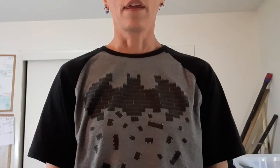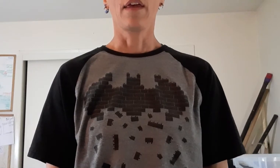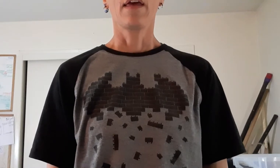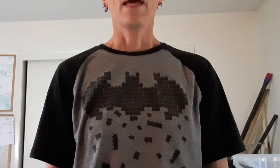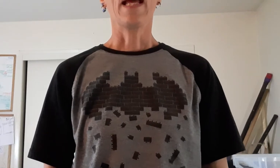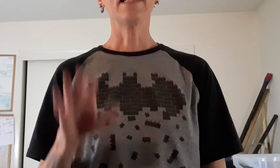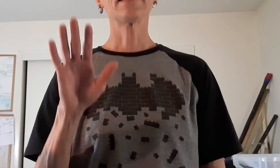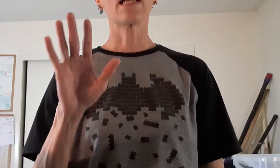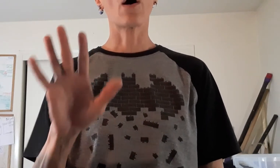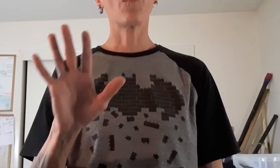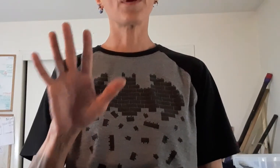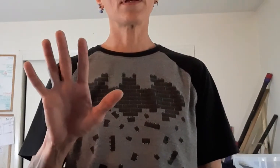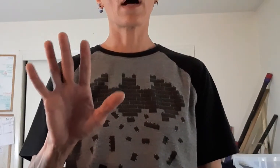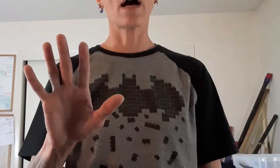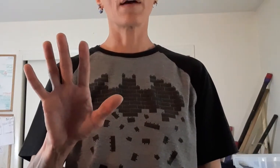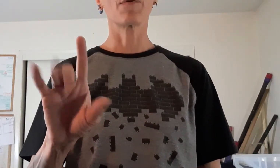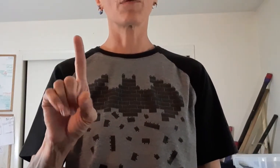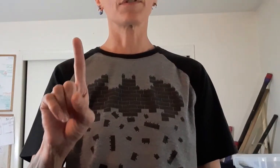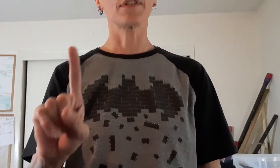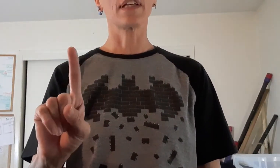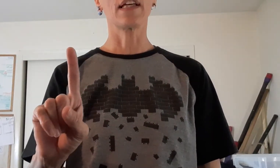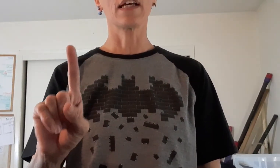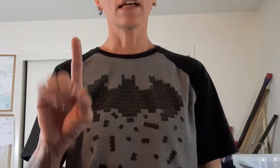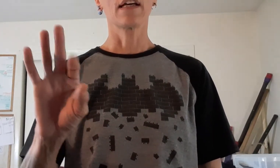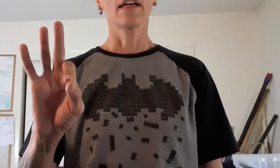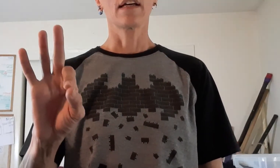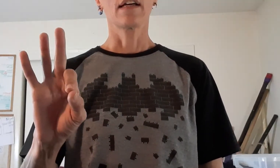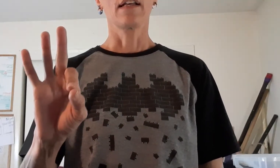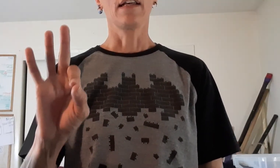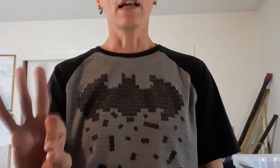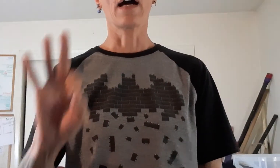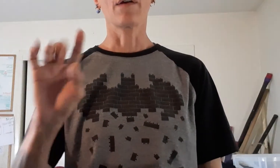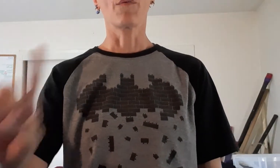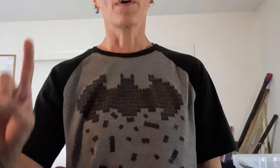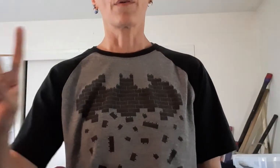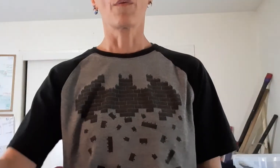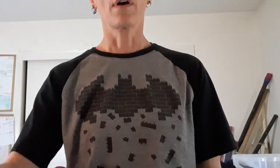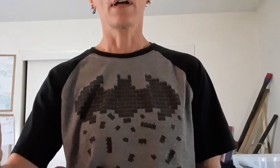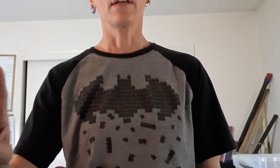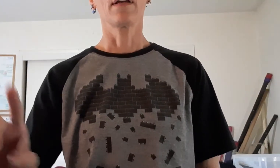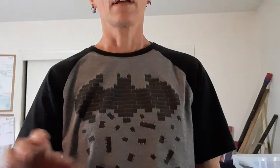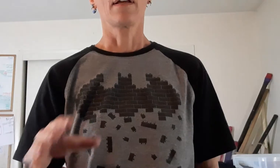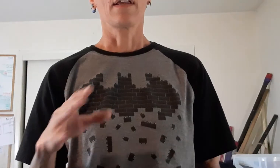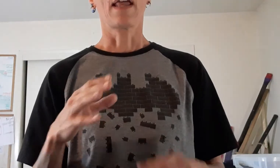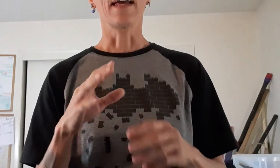It is the only time you will see 9-1-1. Like